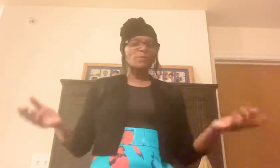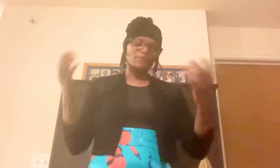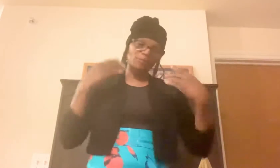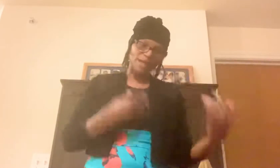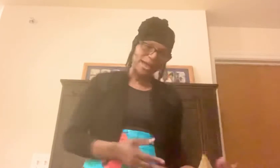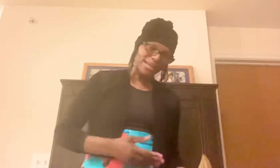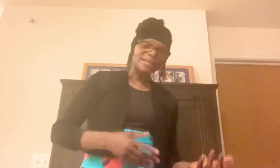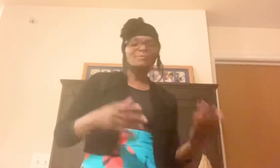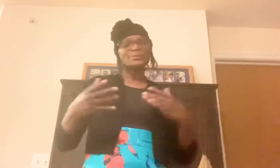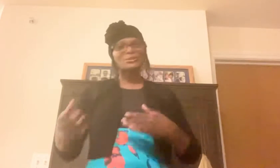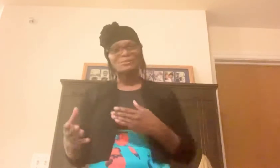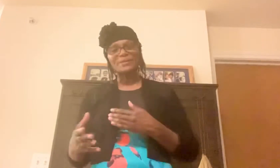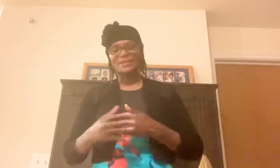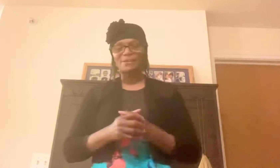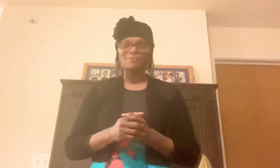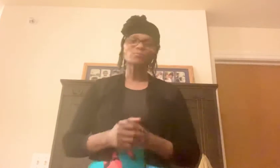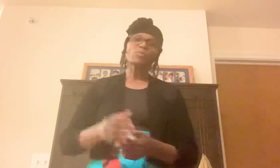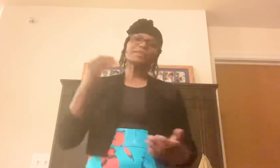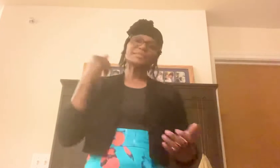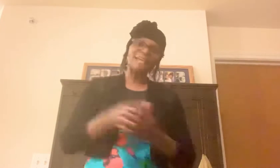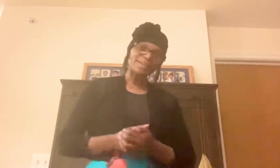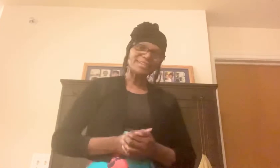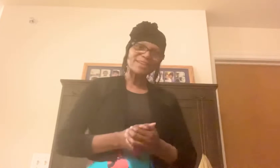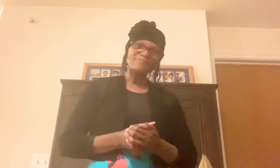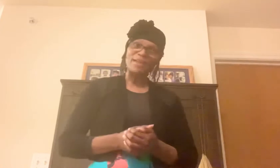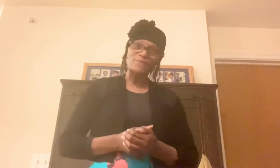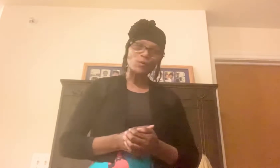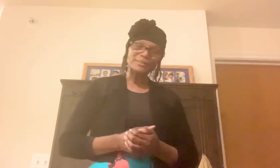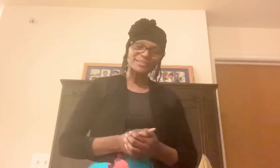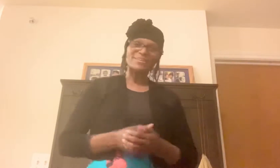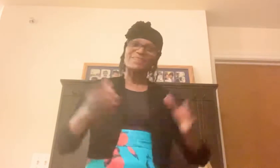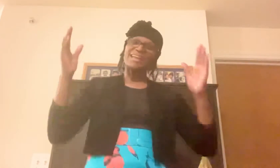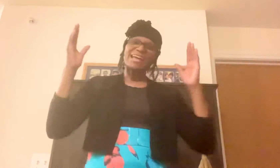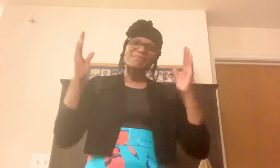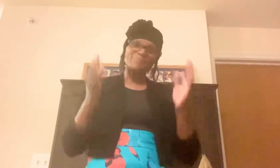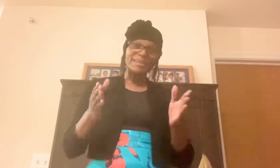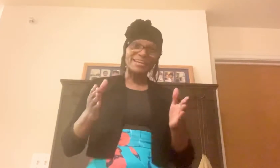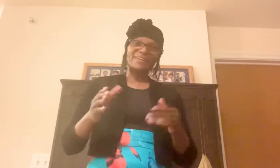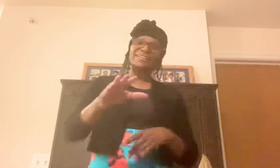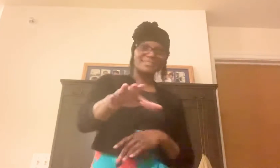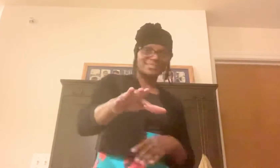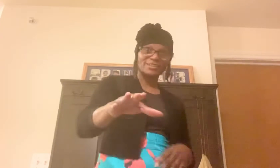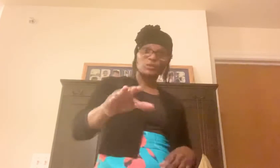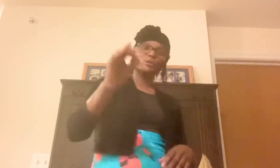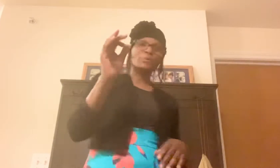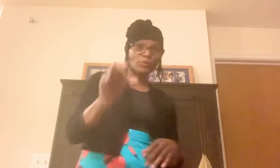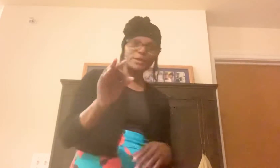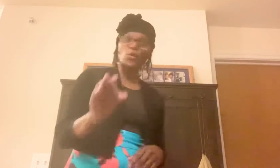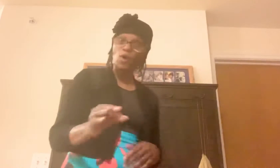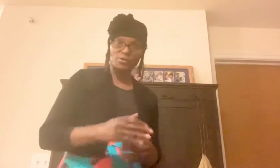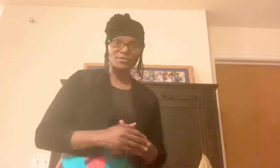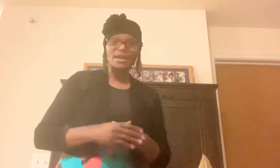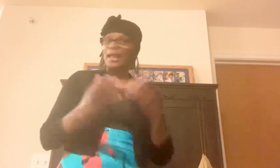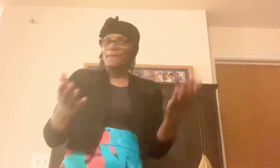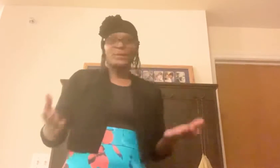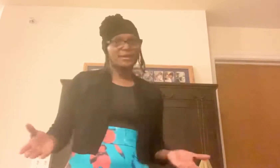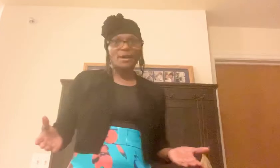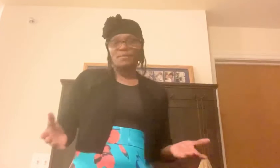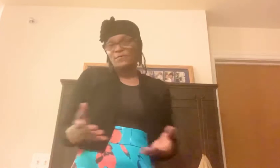going to be from 9 a.m to 2 p.m saturday may 14th be there listen you can pre-order and pick up if